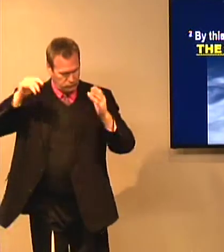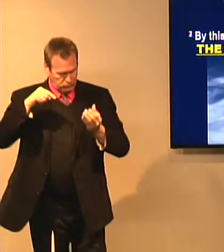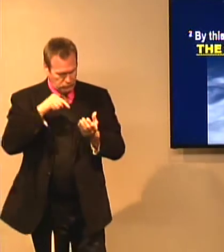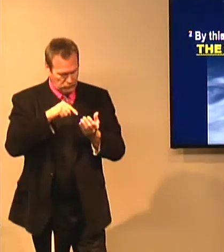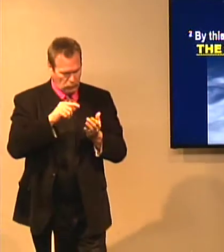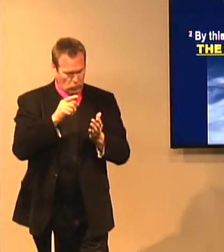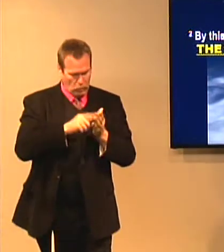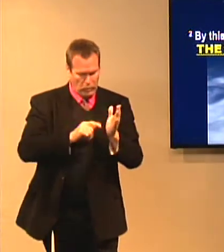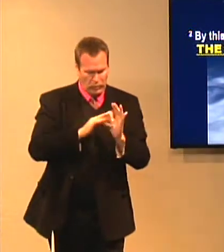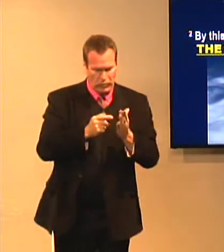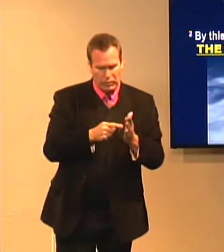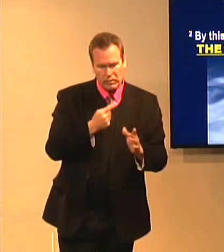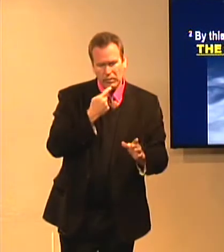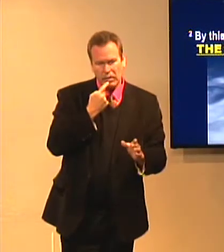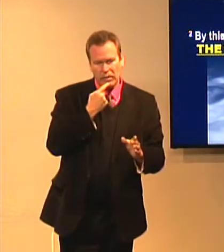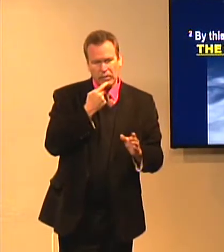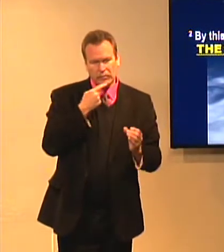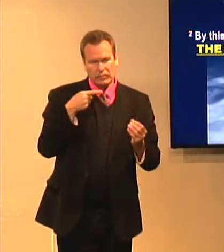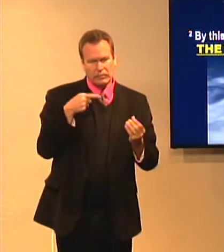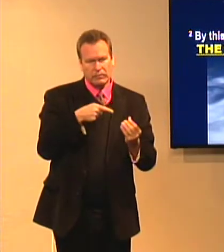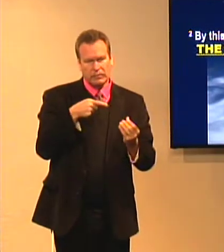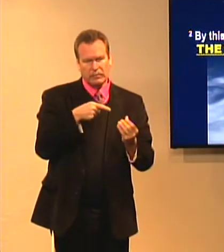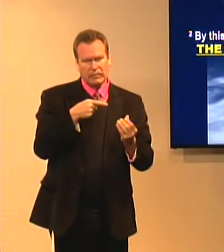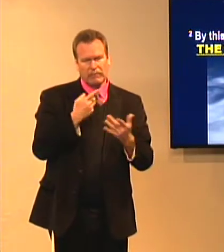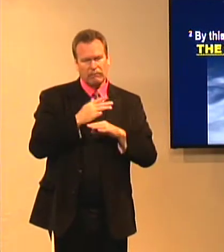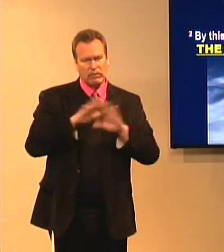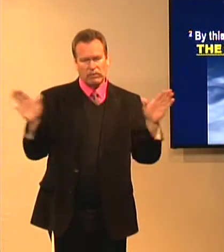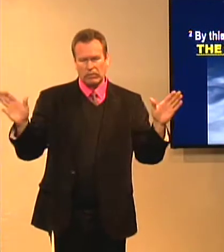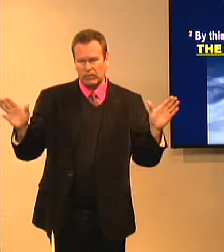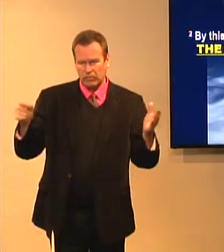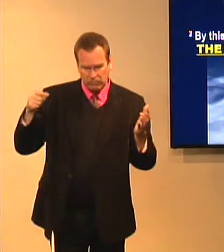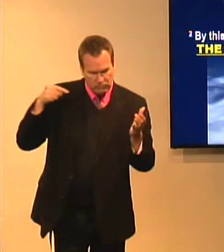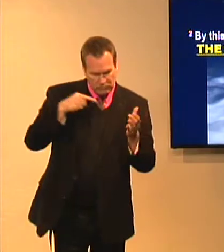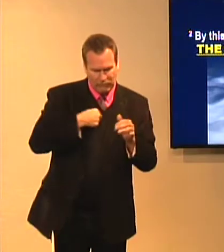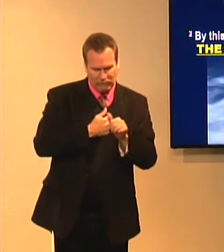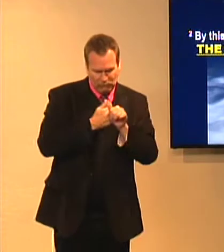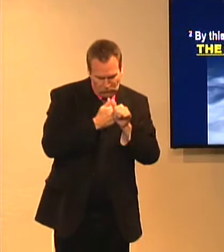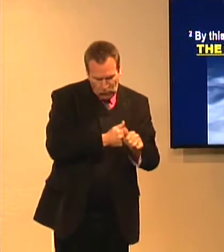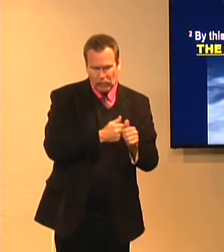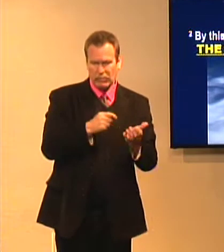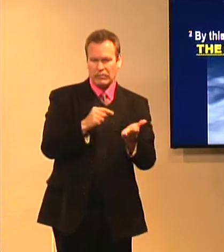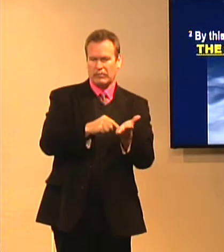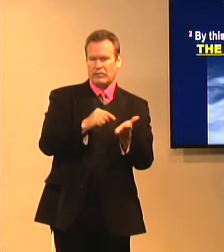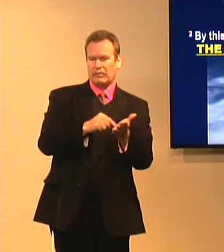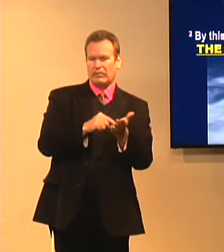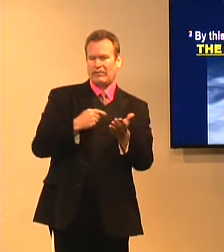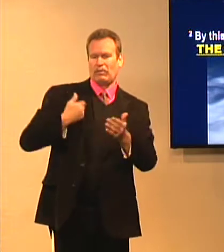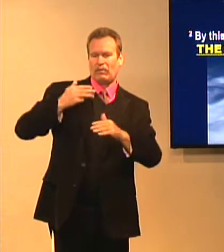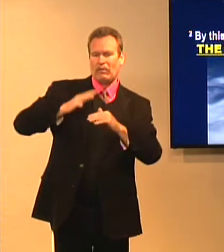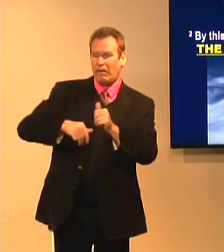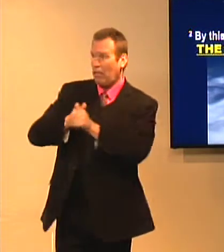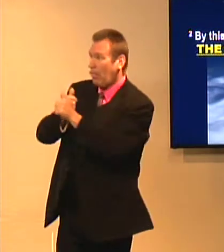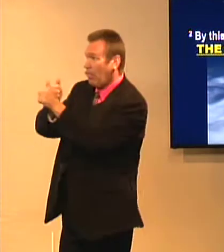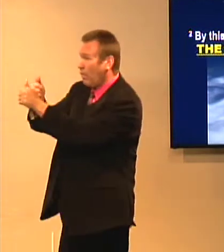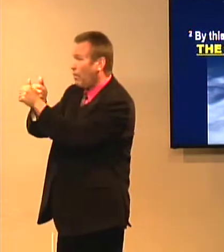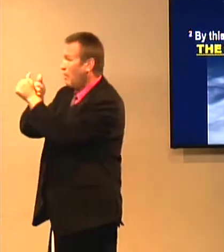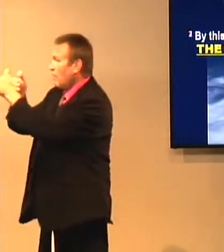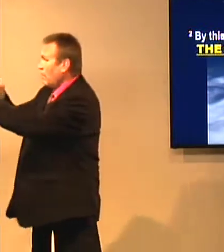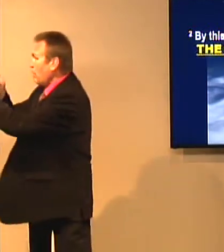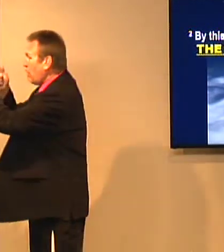that part. But whatever the Bible says, I follow. Wholeheartedly, I hold fast to the word. I don't just